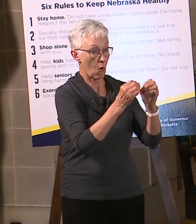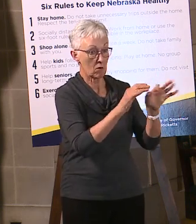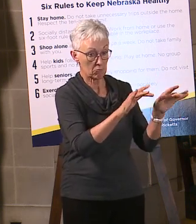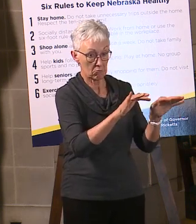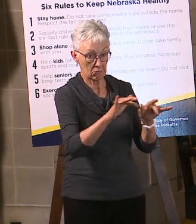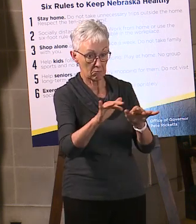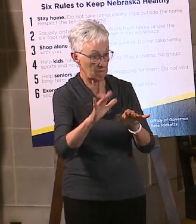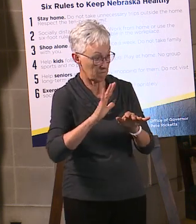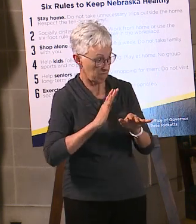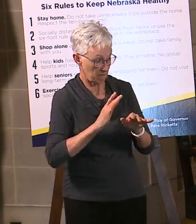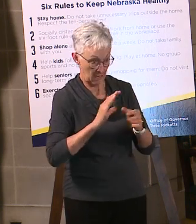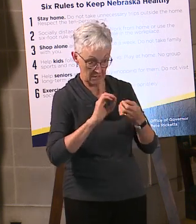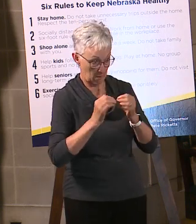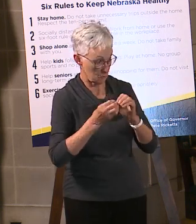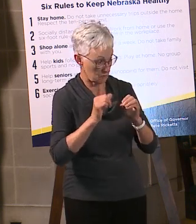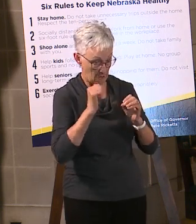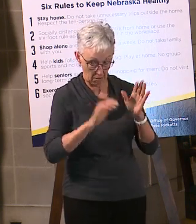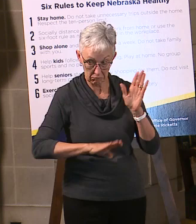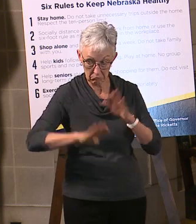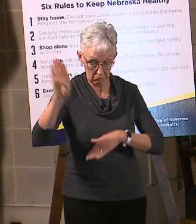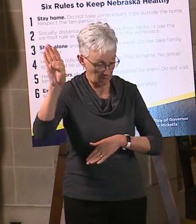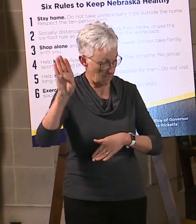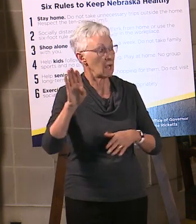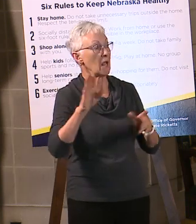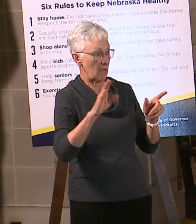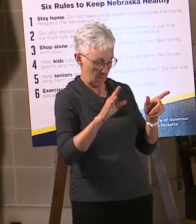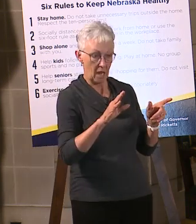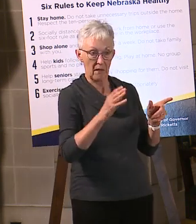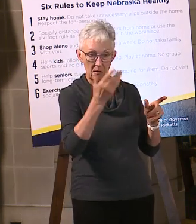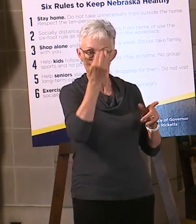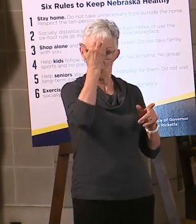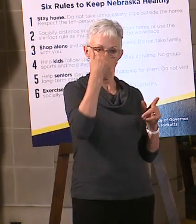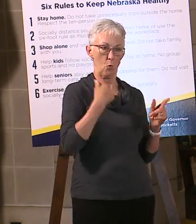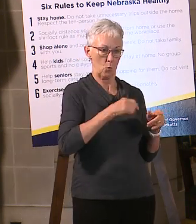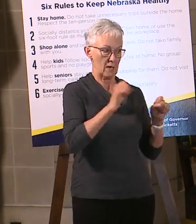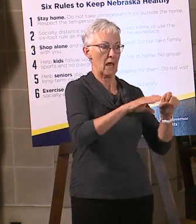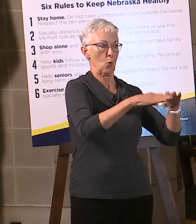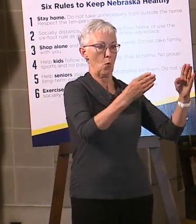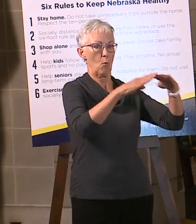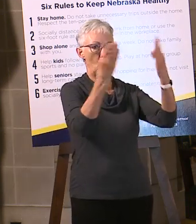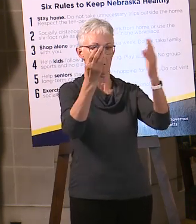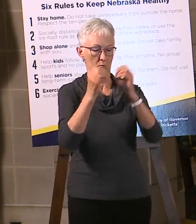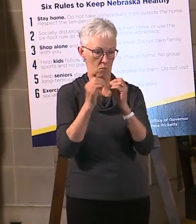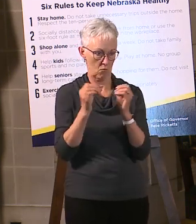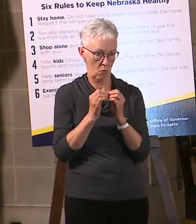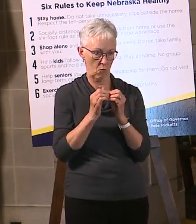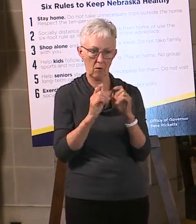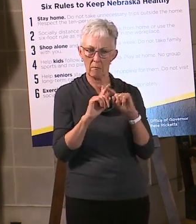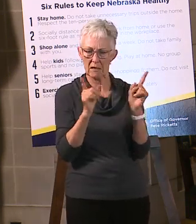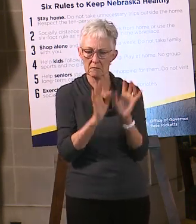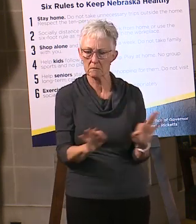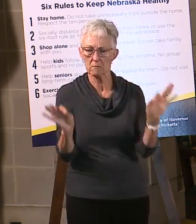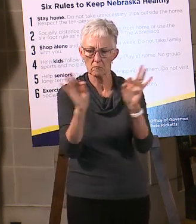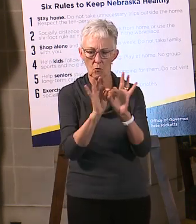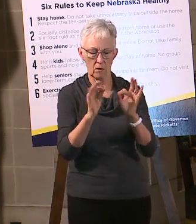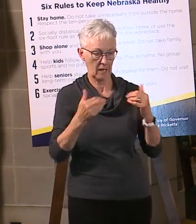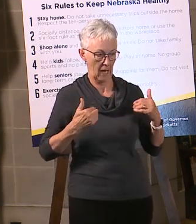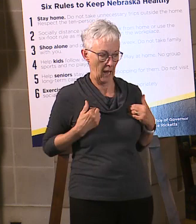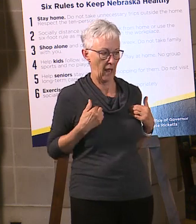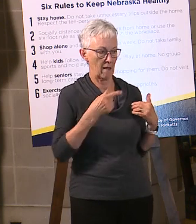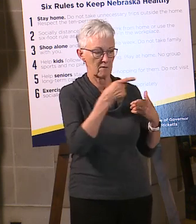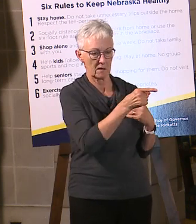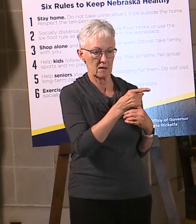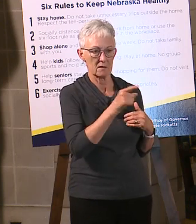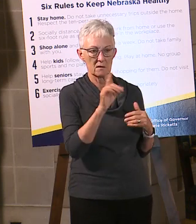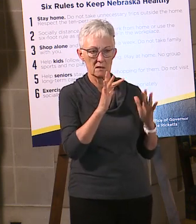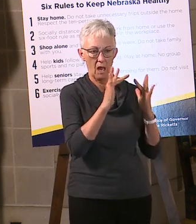important, because the more we can focus on the people who have been infected and get them to isolate and quarantine, the more we can let everybody else